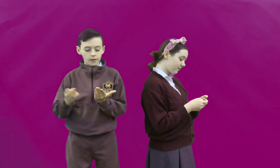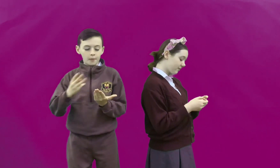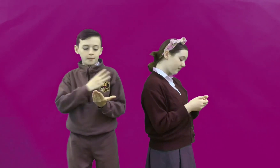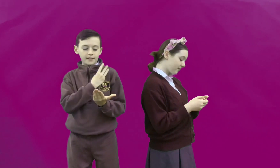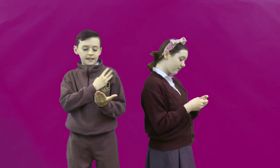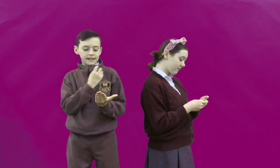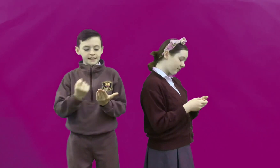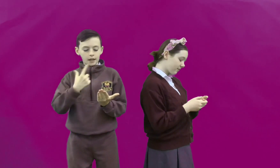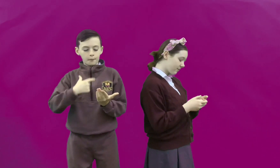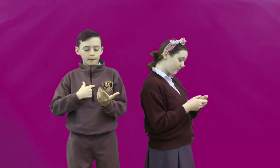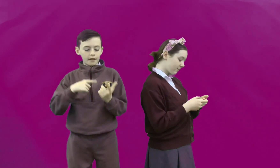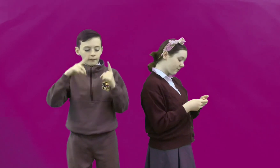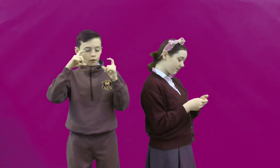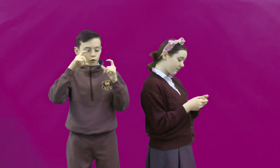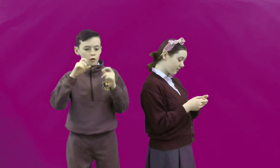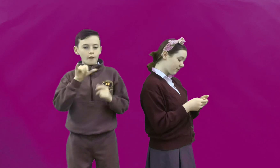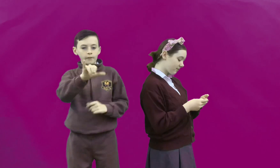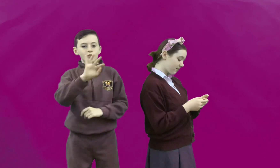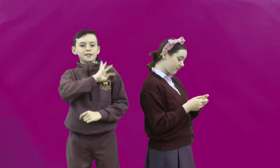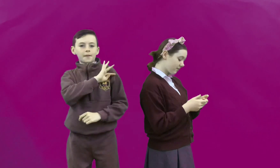Please send me a photograph of yourself.